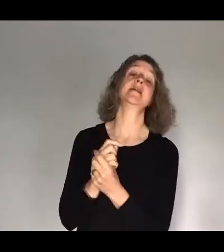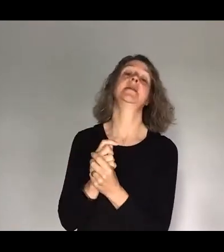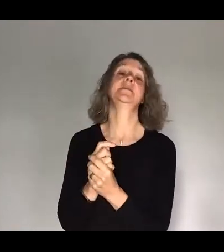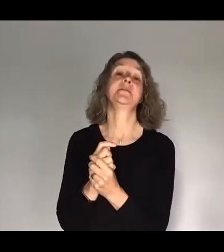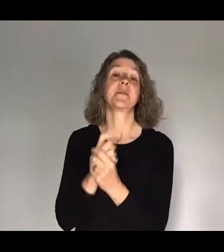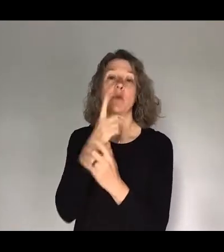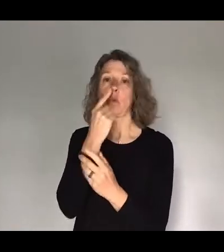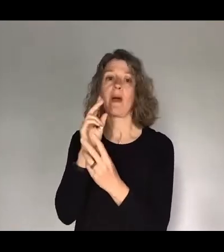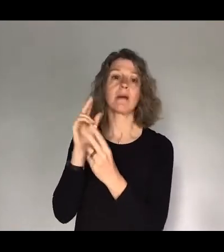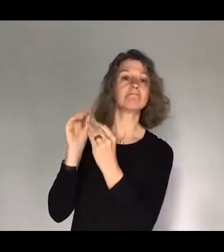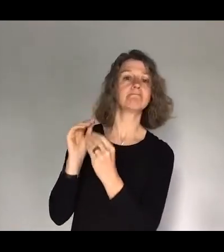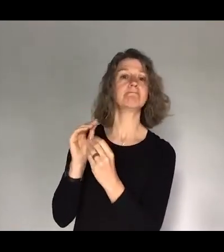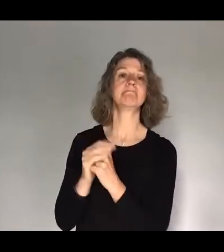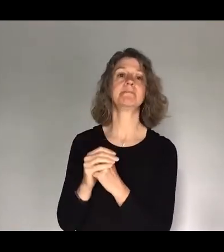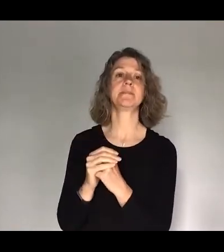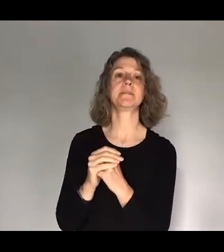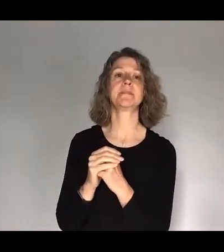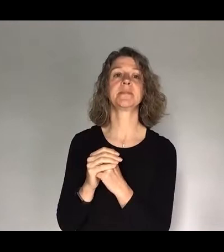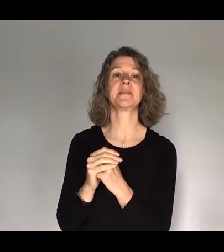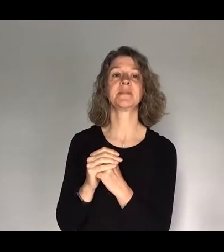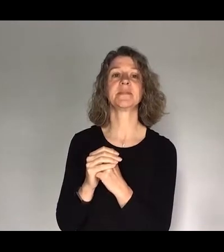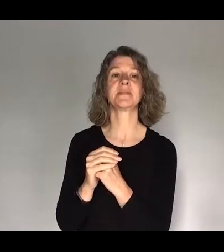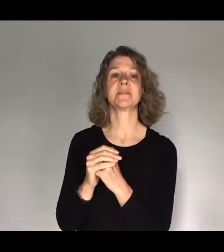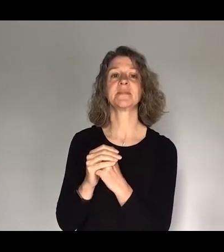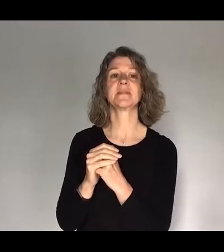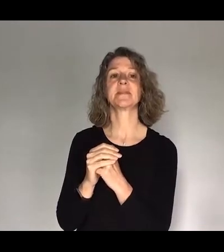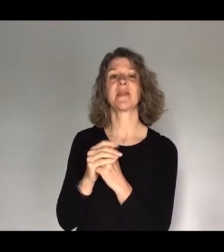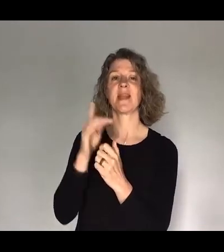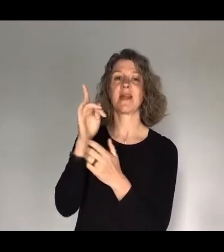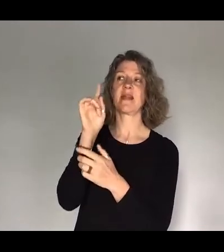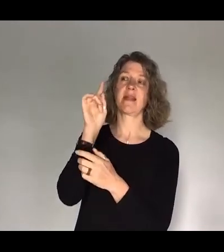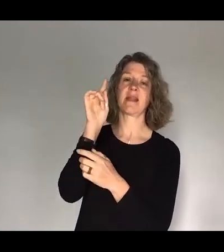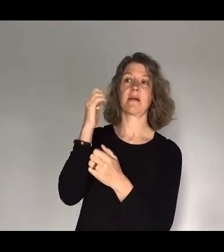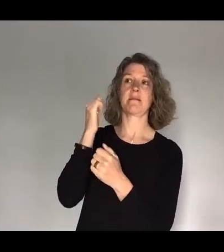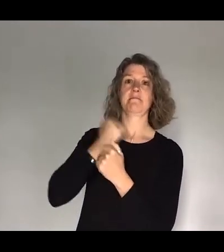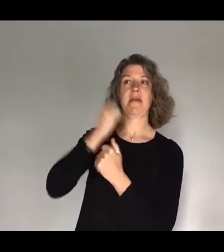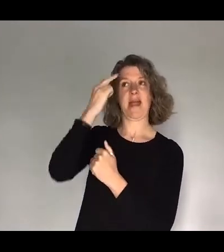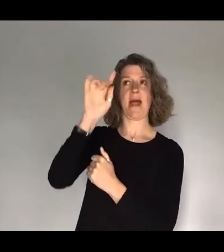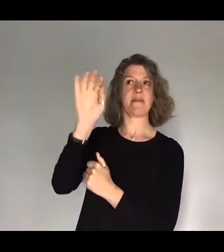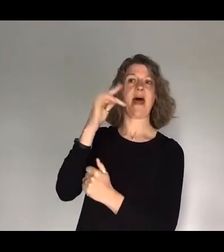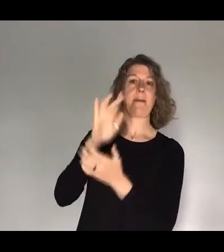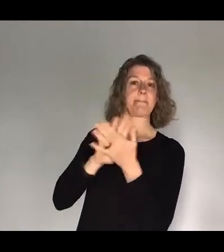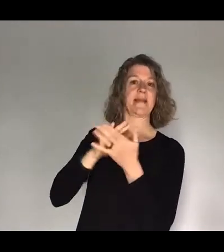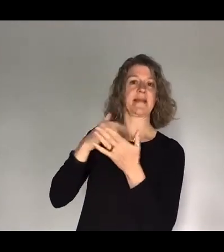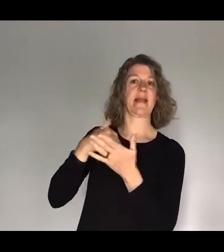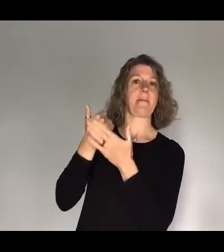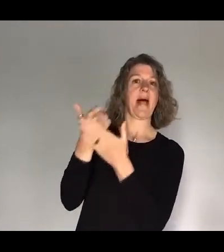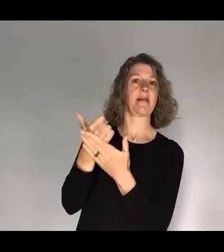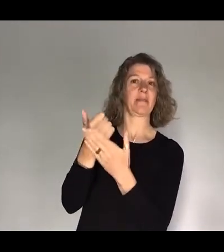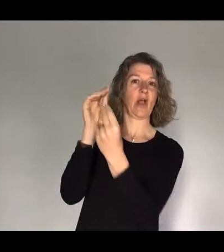And that just notates. That just says that we're helping run the chat. I was trying to help, but I had no idea what words you were going